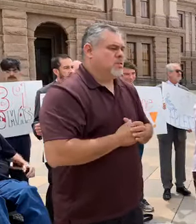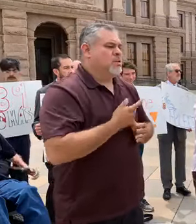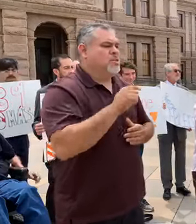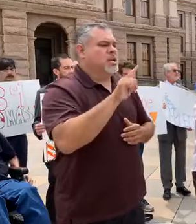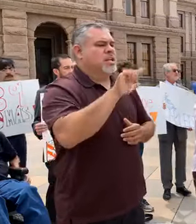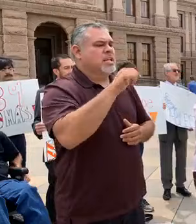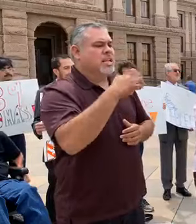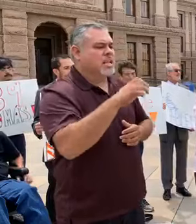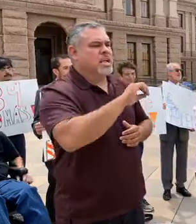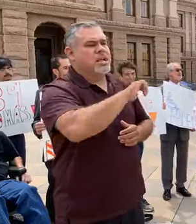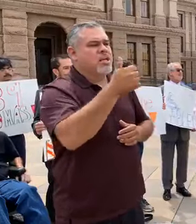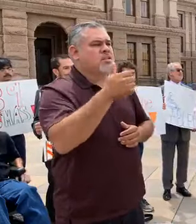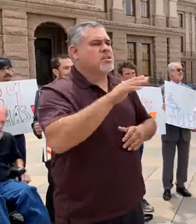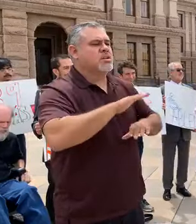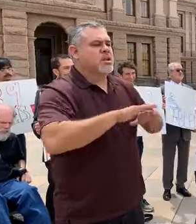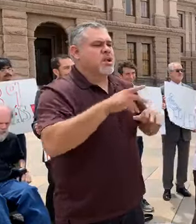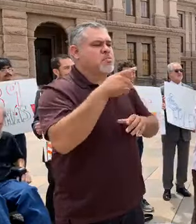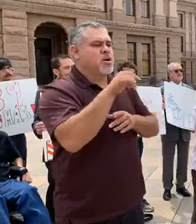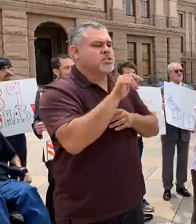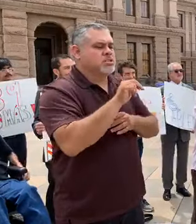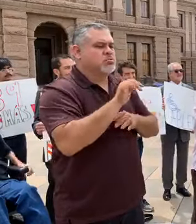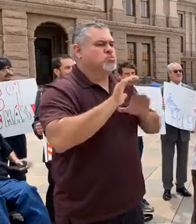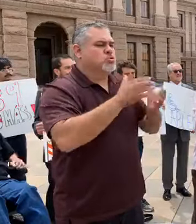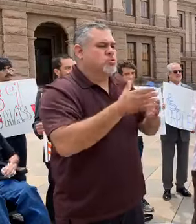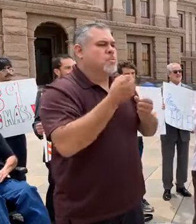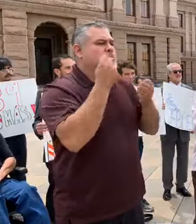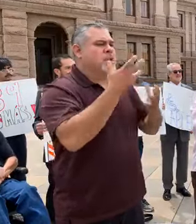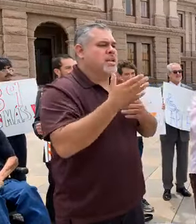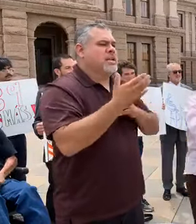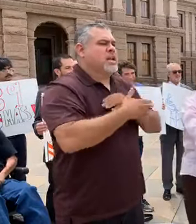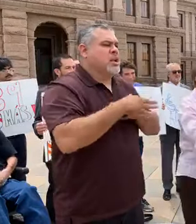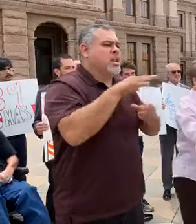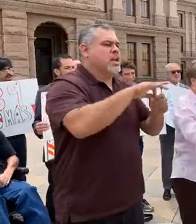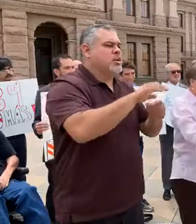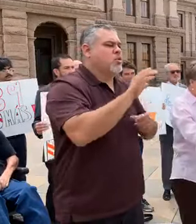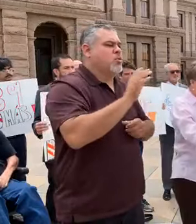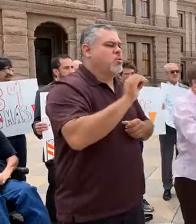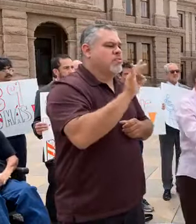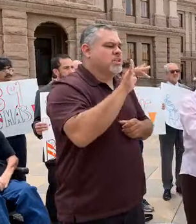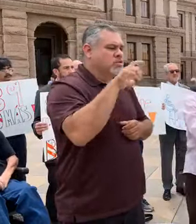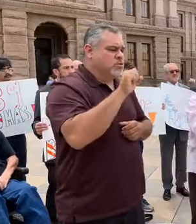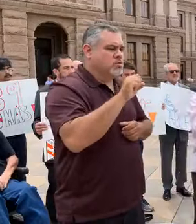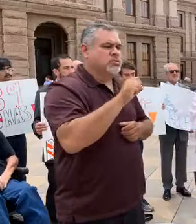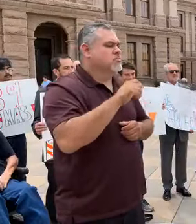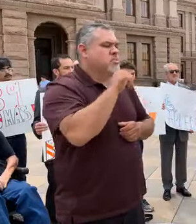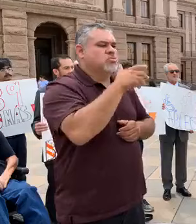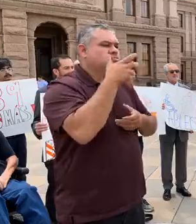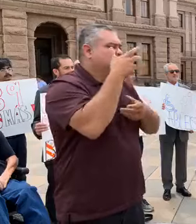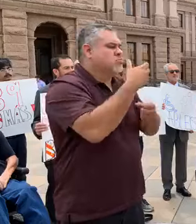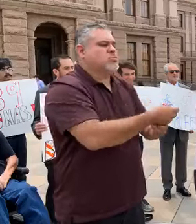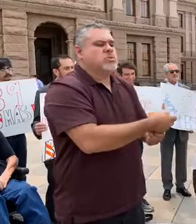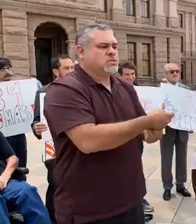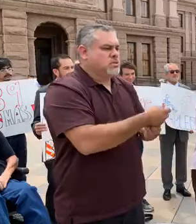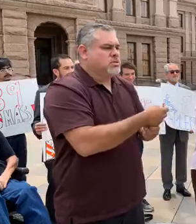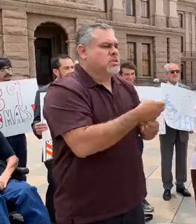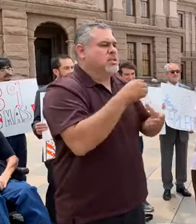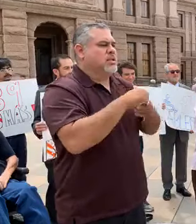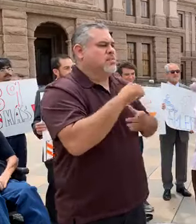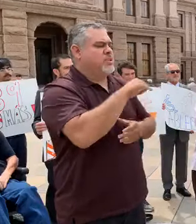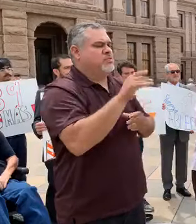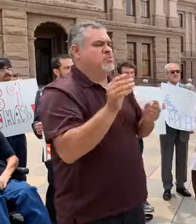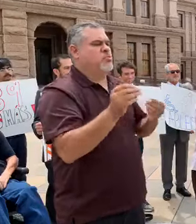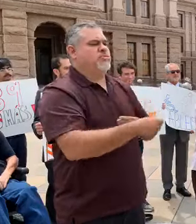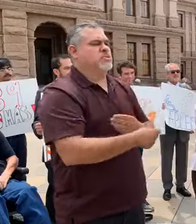nonpartisan groups and many county election officials and voters across Texas have lost trust and confidence in this